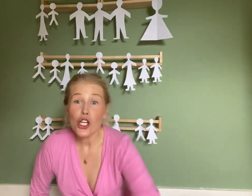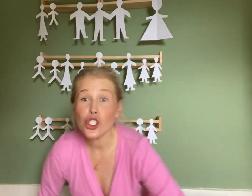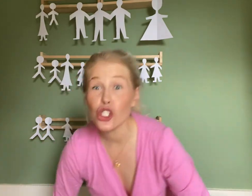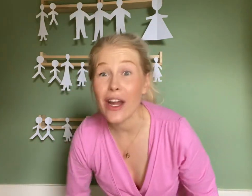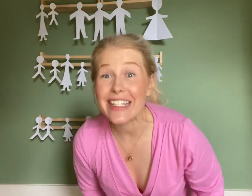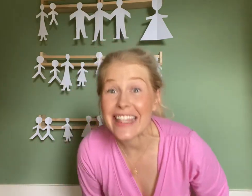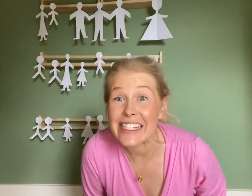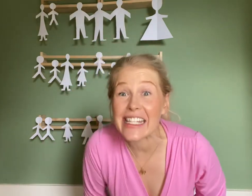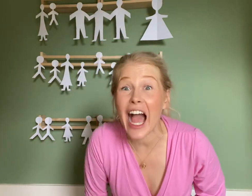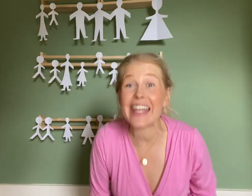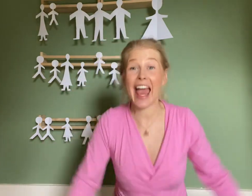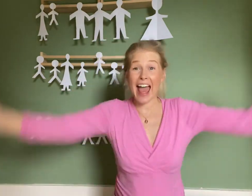Stretching the skynet.